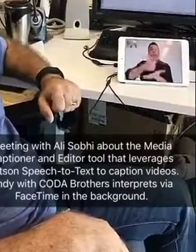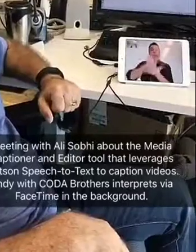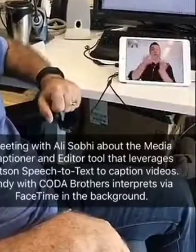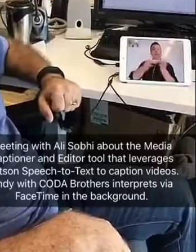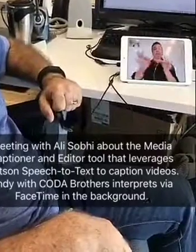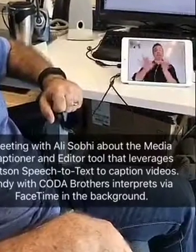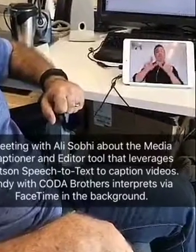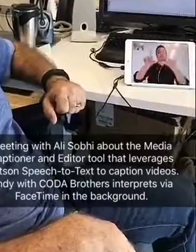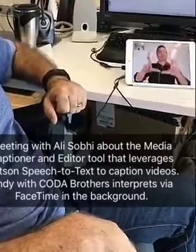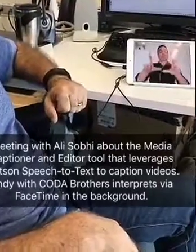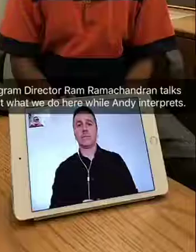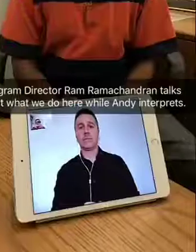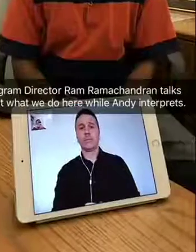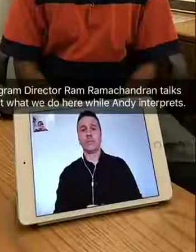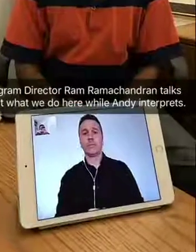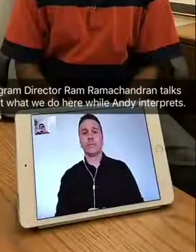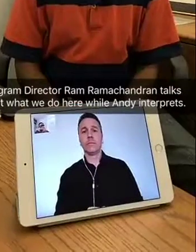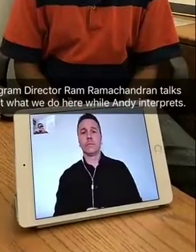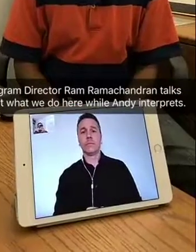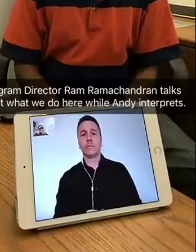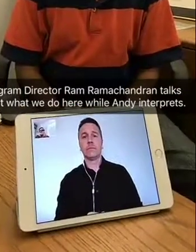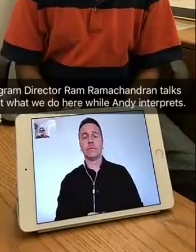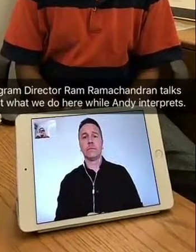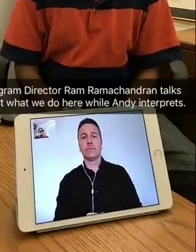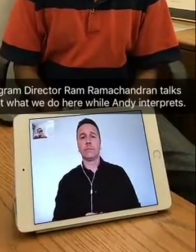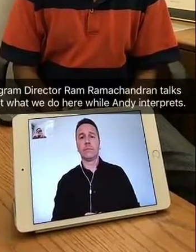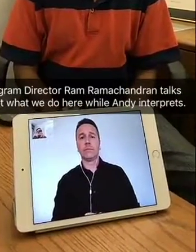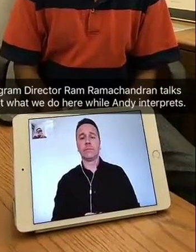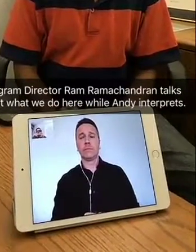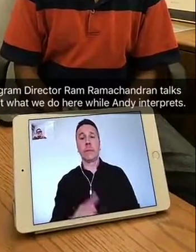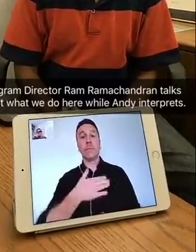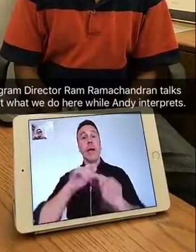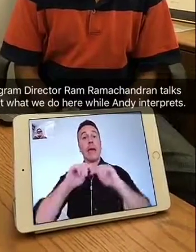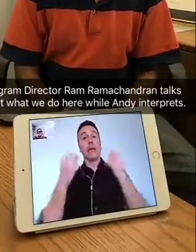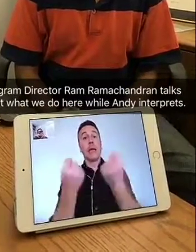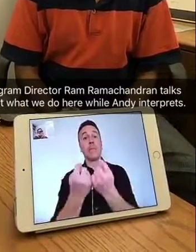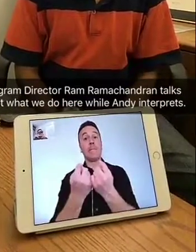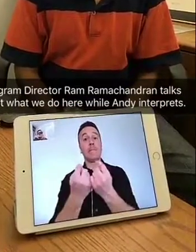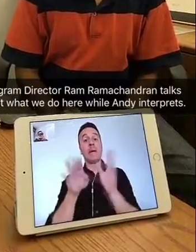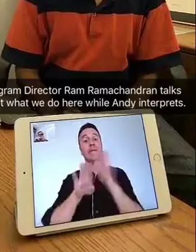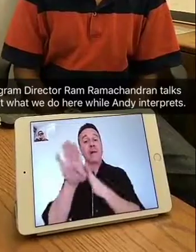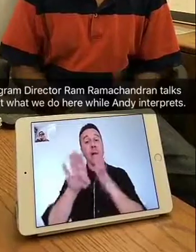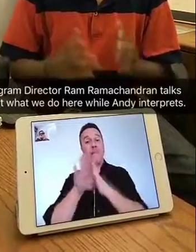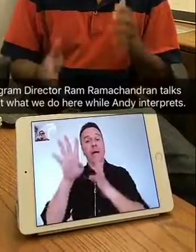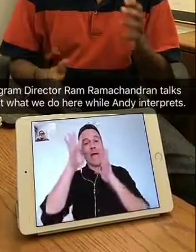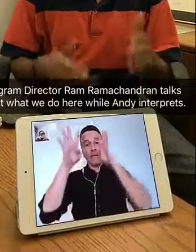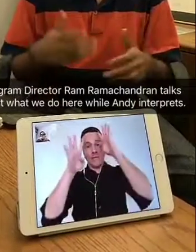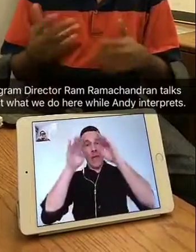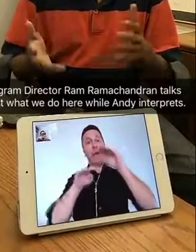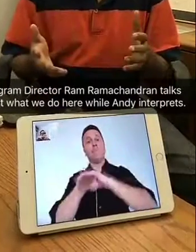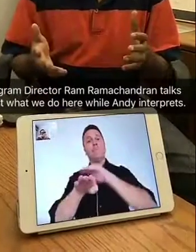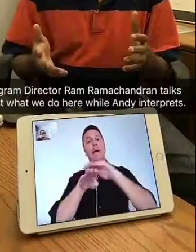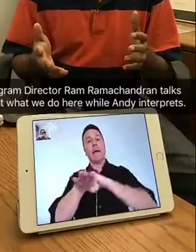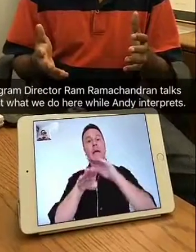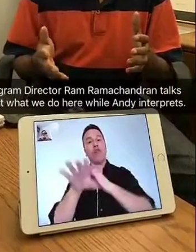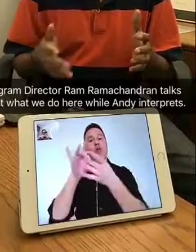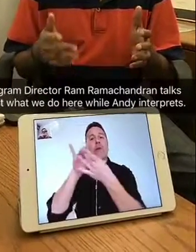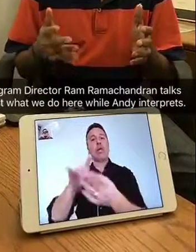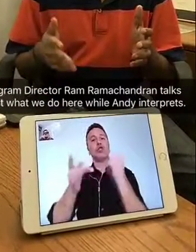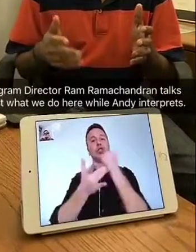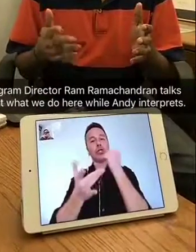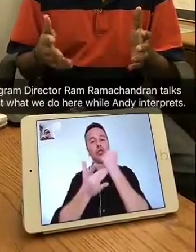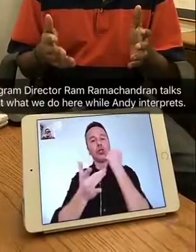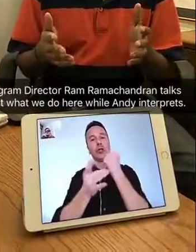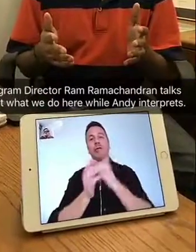videos using IBM technology. My team develops innovative accessibility related technologies